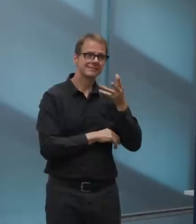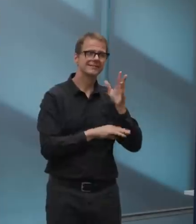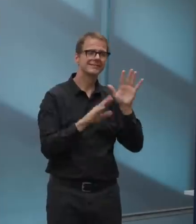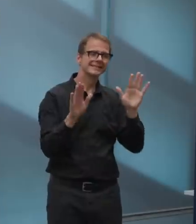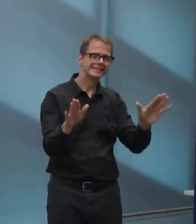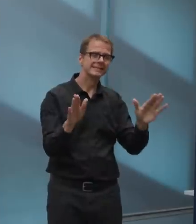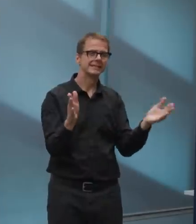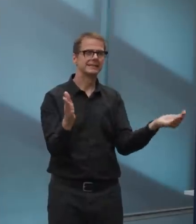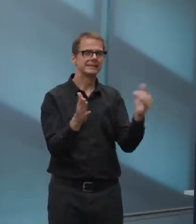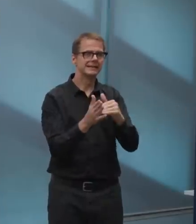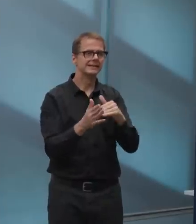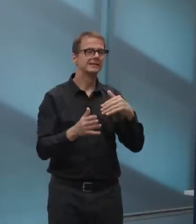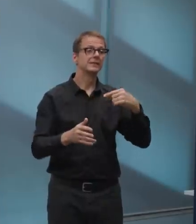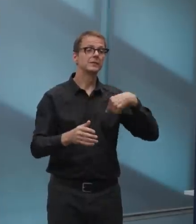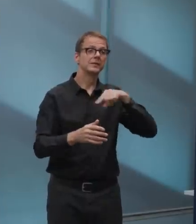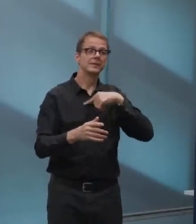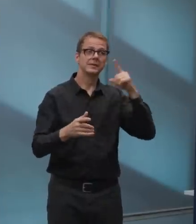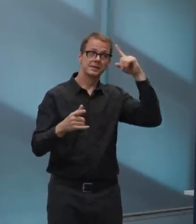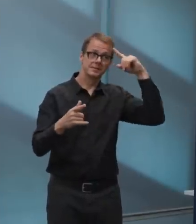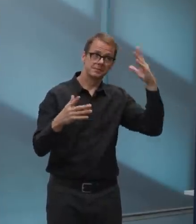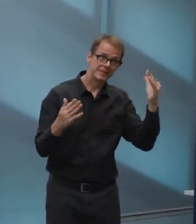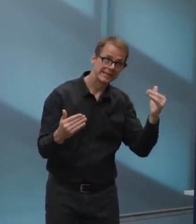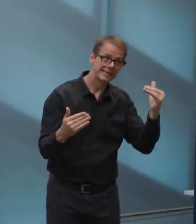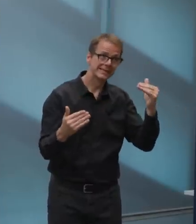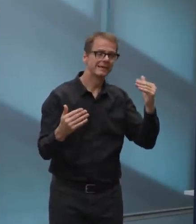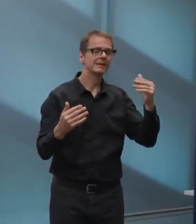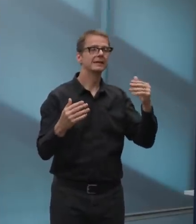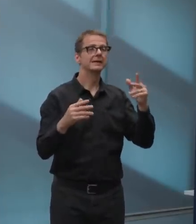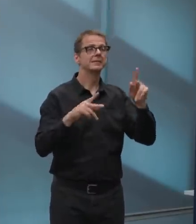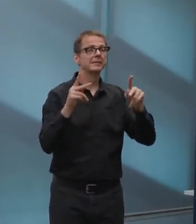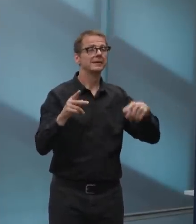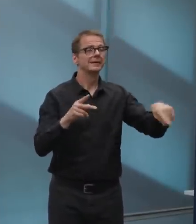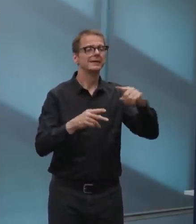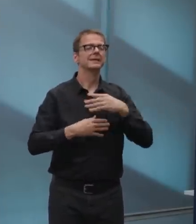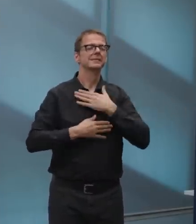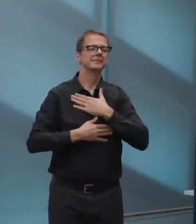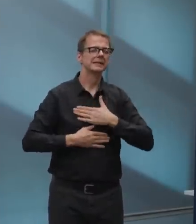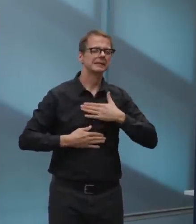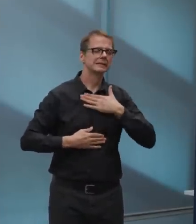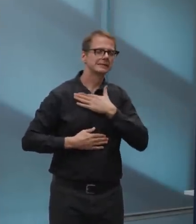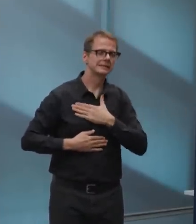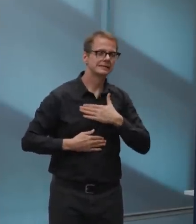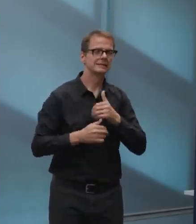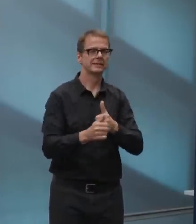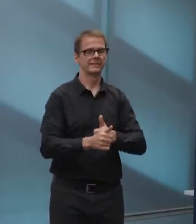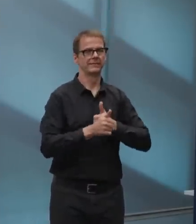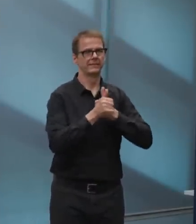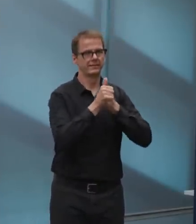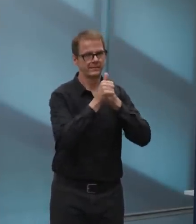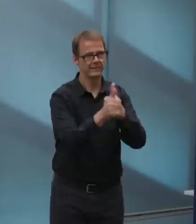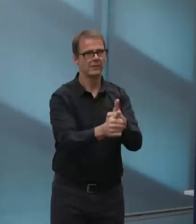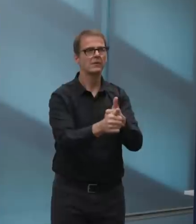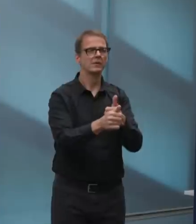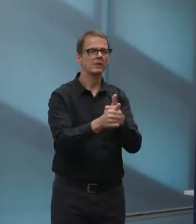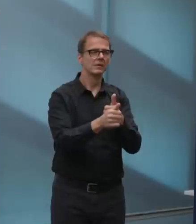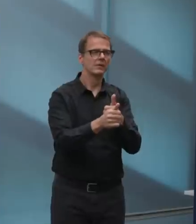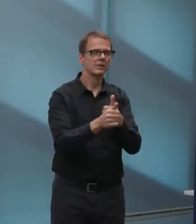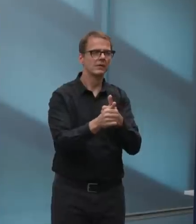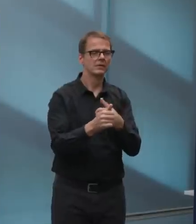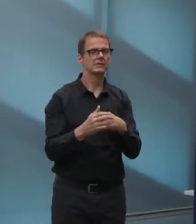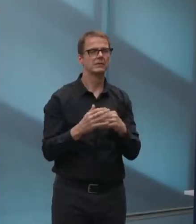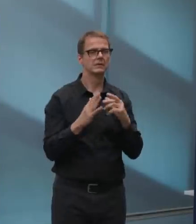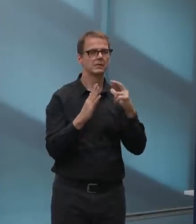to, uh, honor what is being asked of, uh, of them by the province and by the city to,